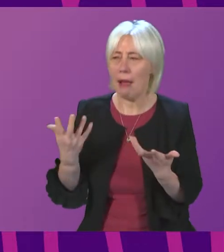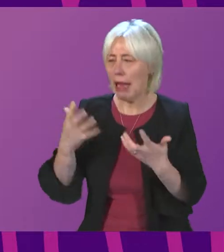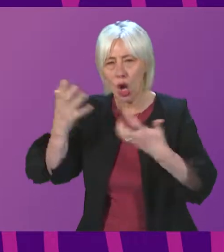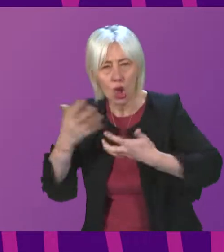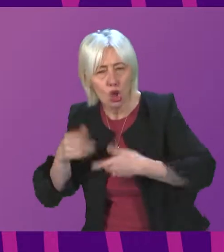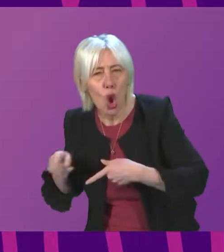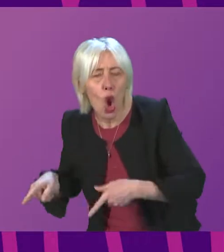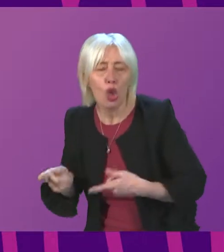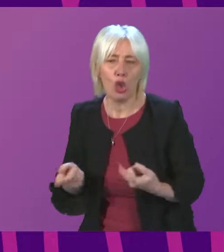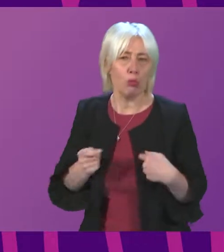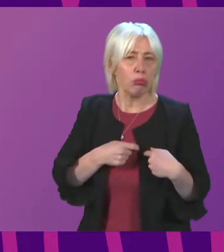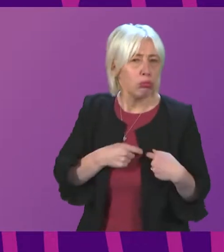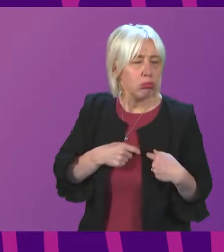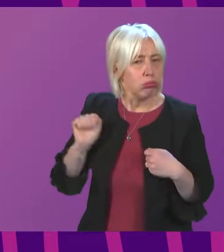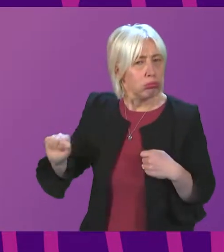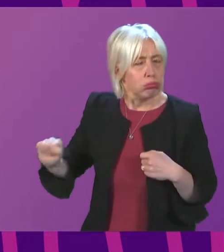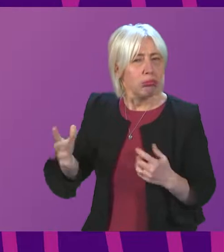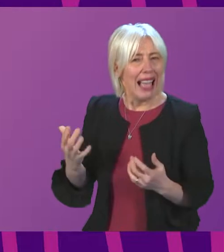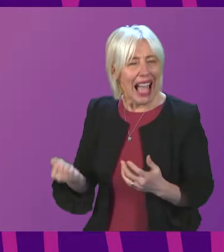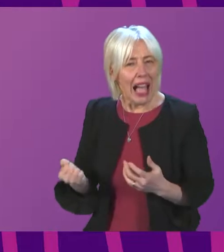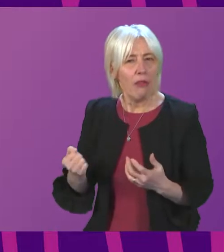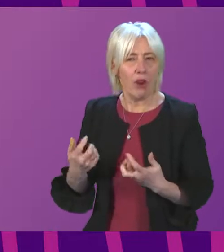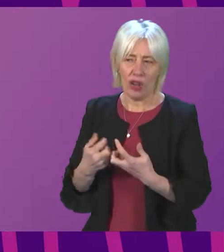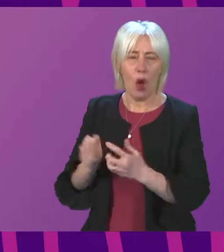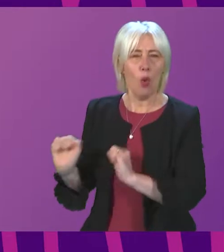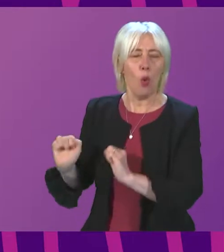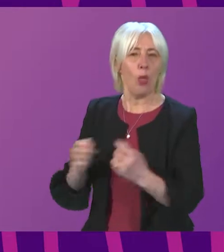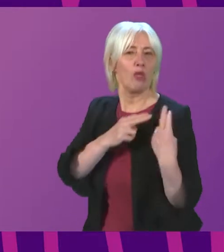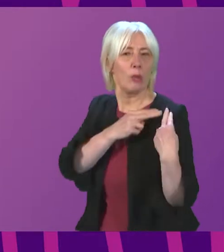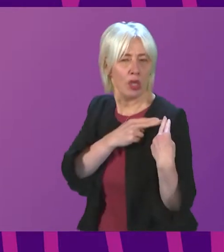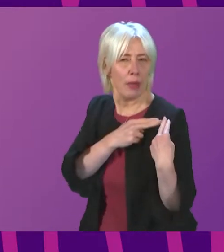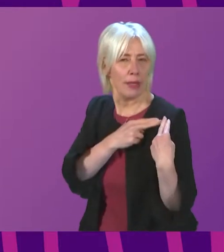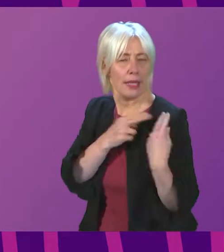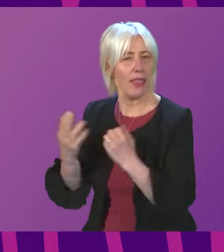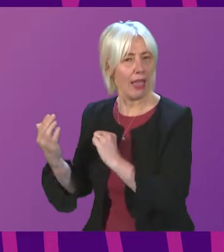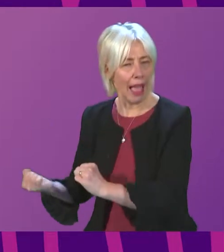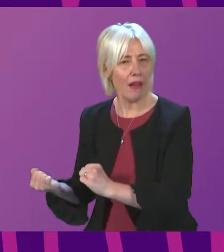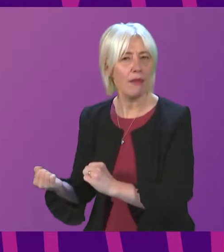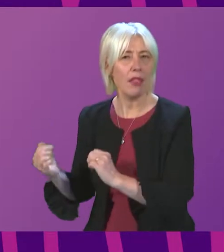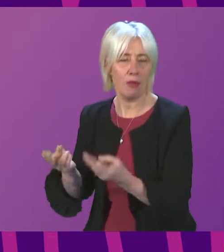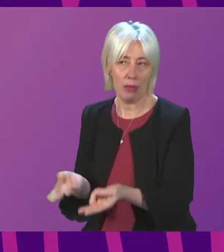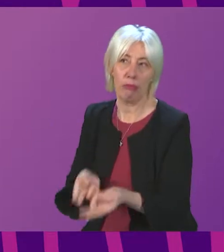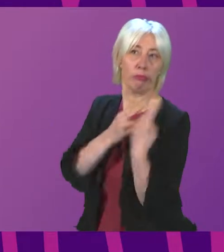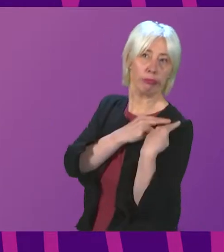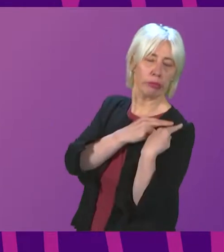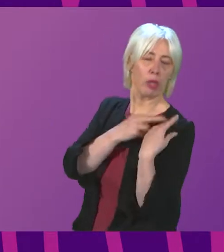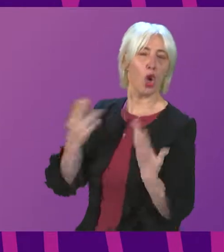or anxieties amongst them about the responsibility that has been, that has been devolved to them.